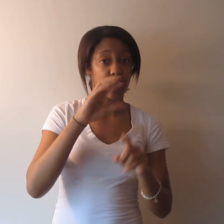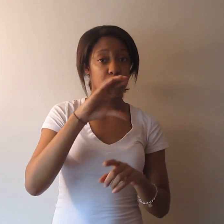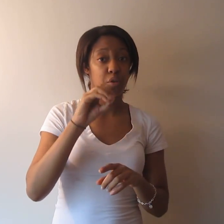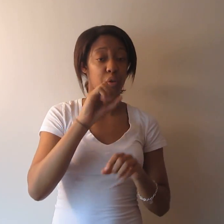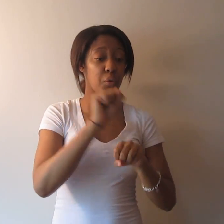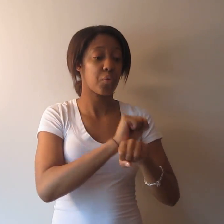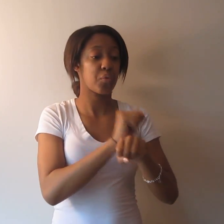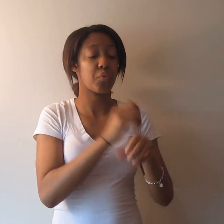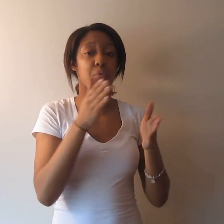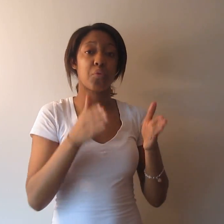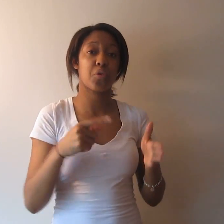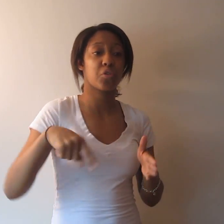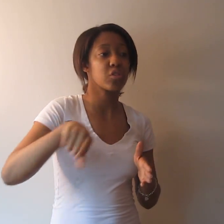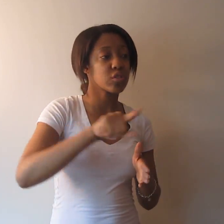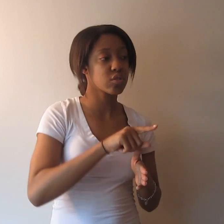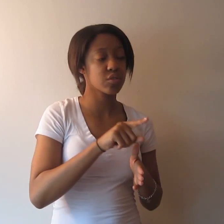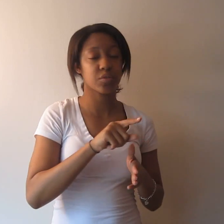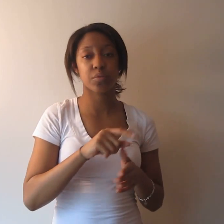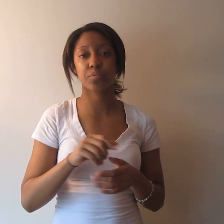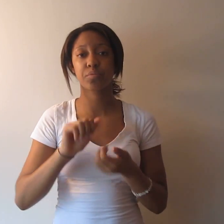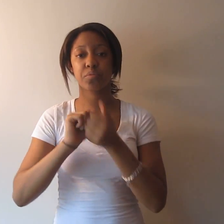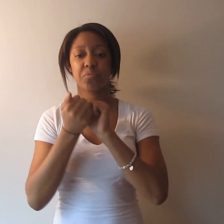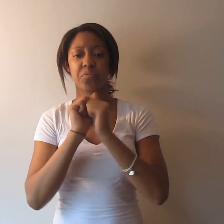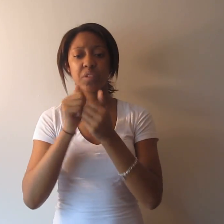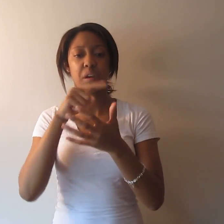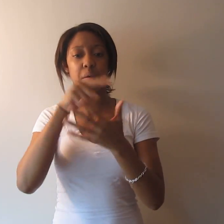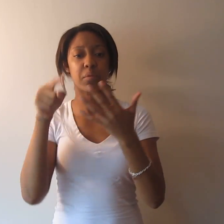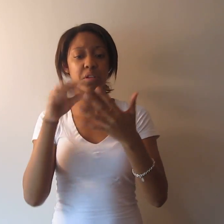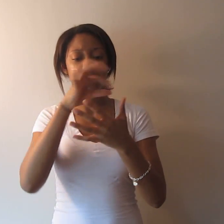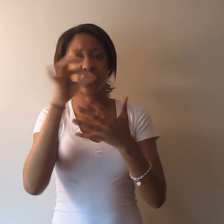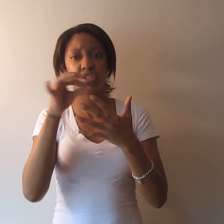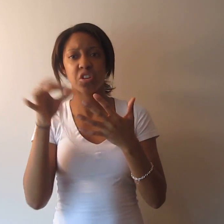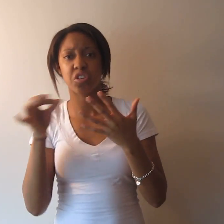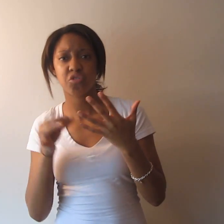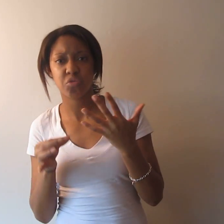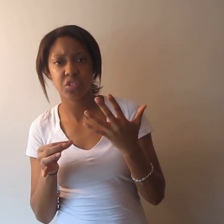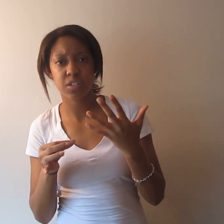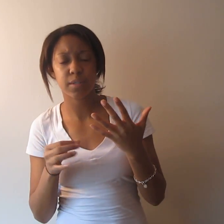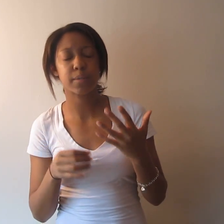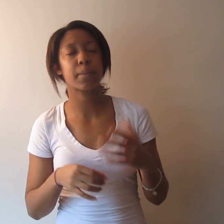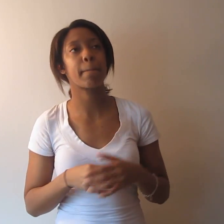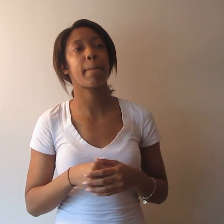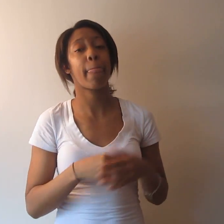Accommodation options are listed here. The sign language interpreter, we have CART, C-A-R-T.